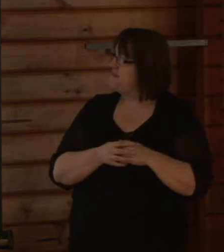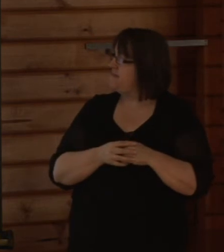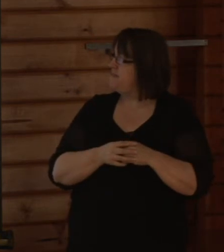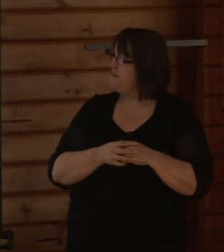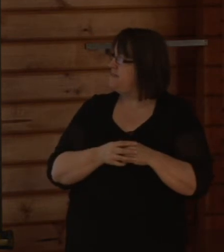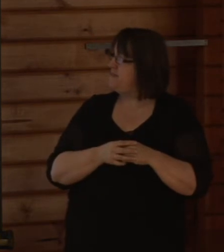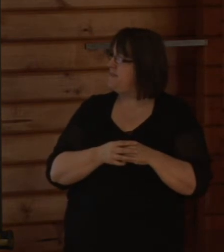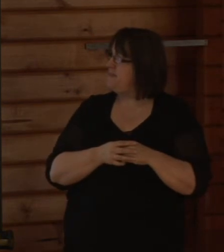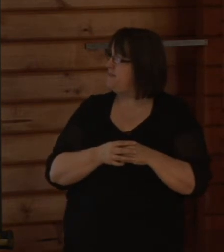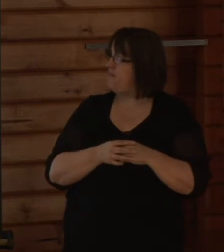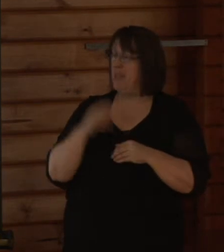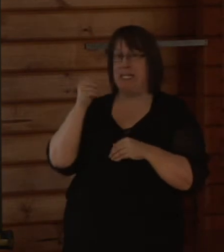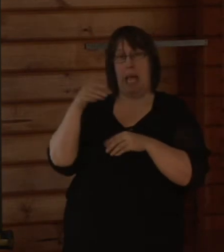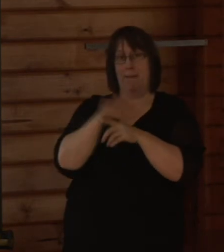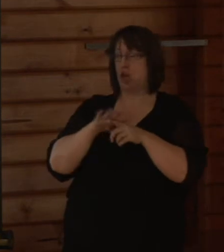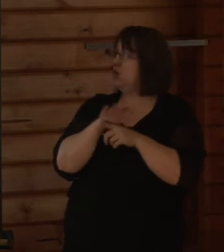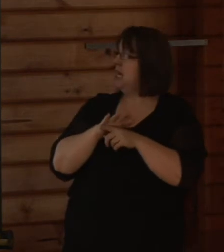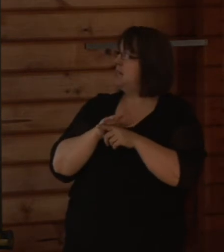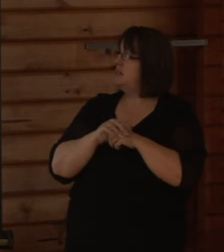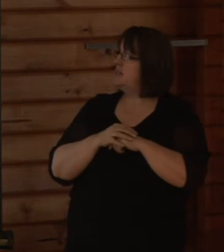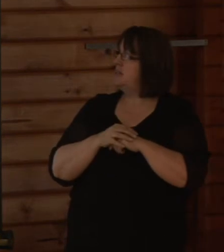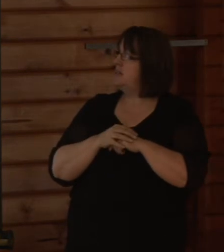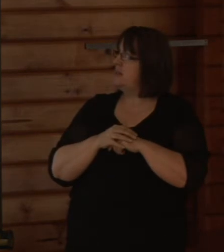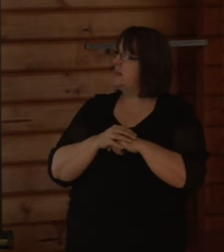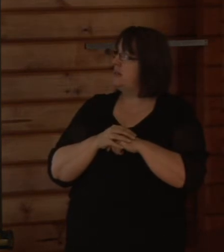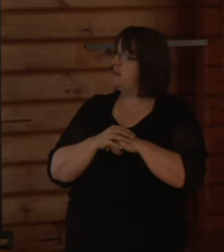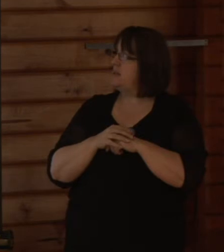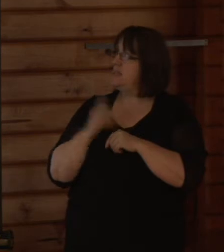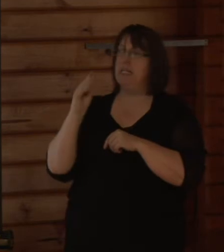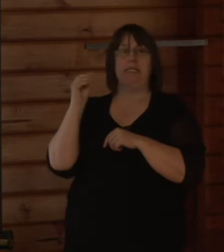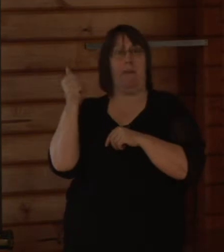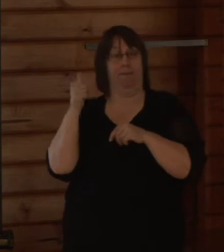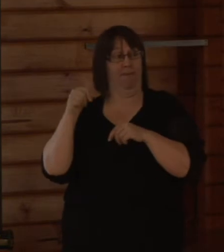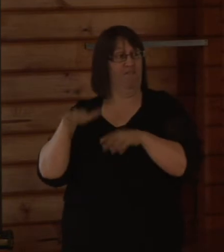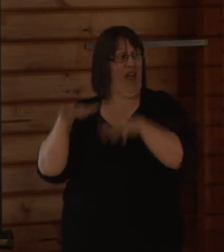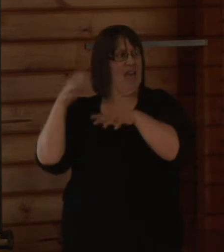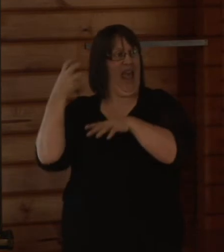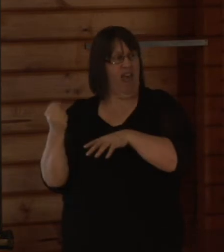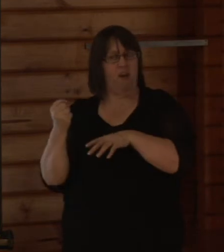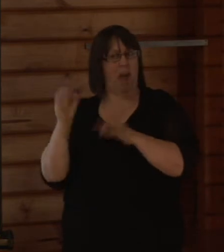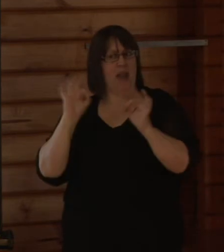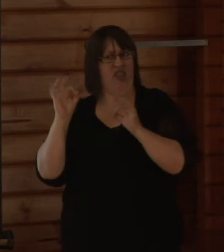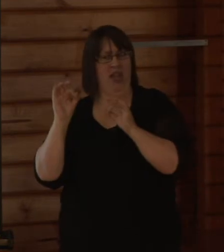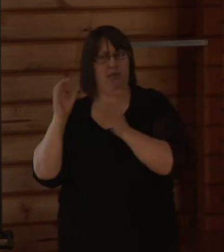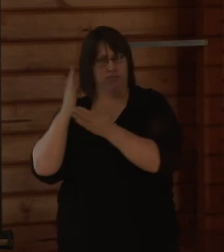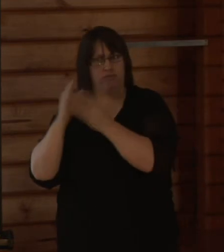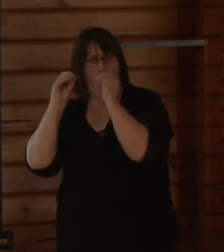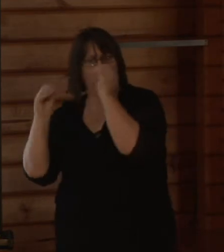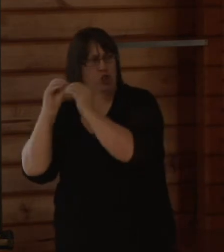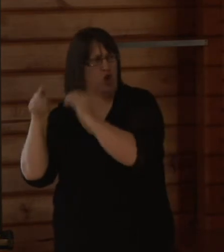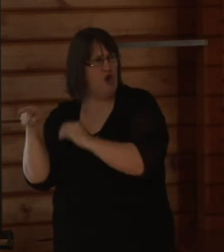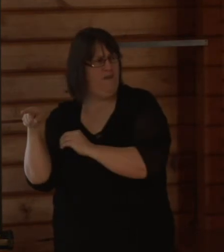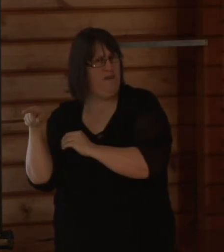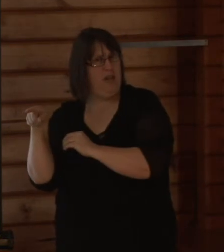flooding. In some areas the model actually shows some flooding where it seemingly wasn't